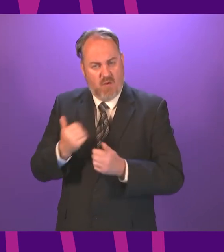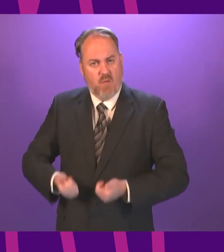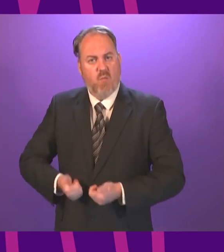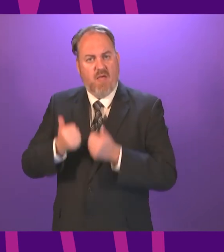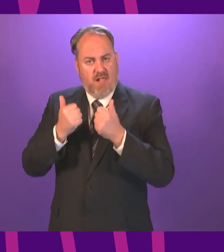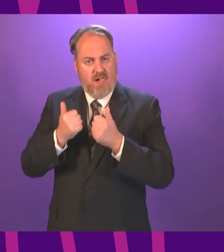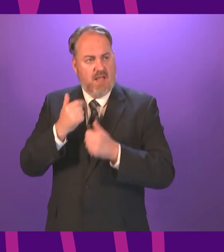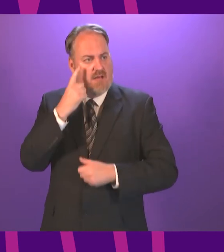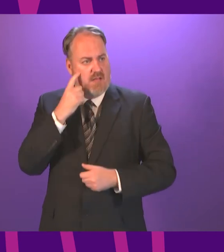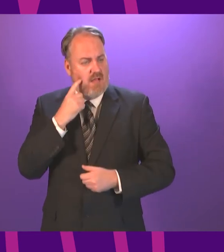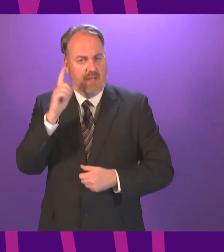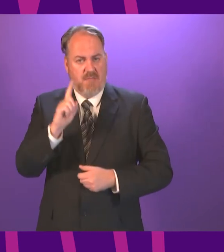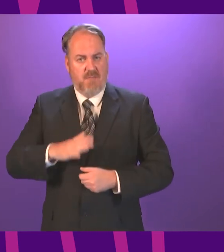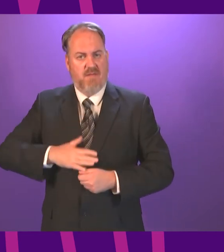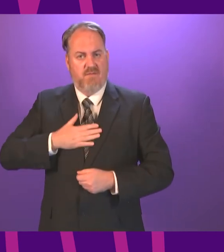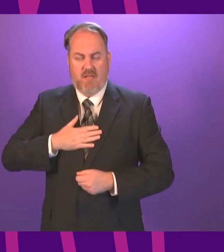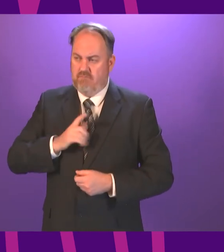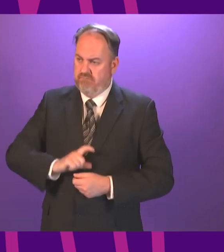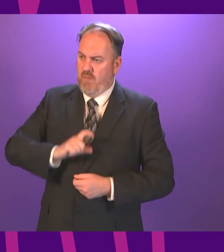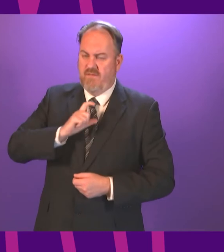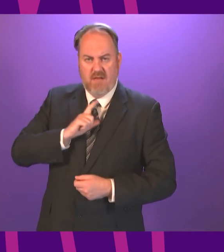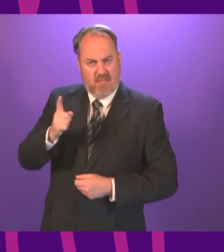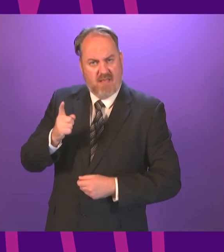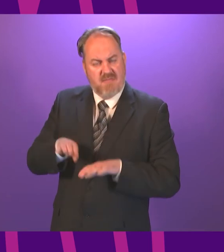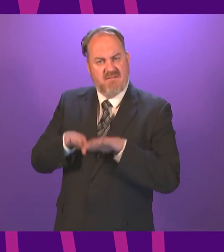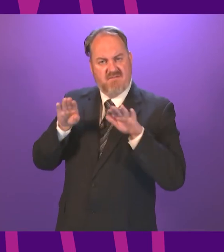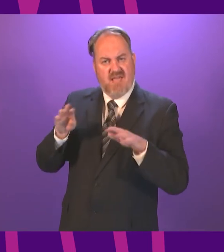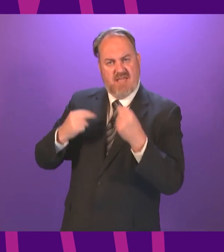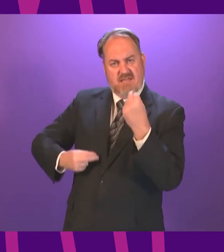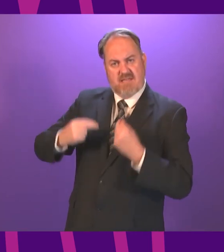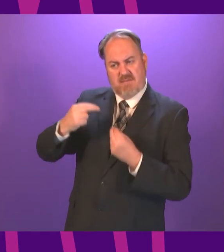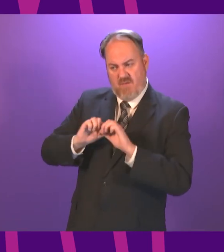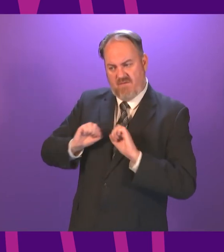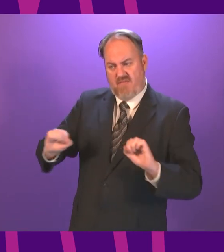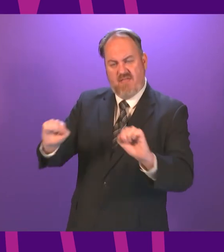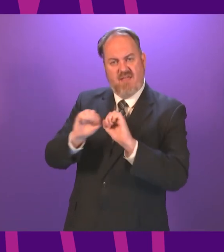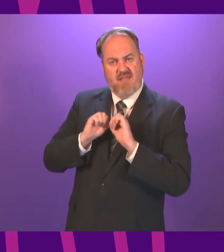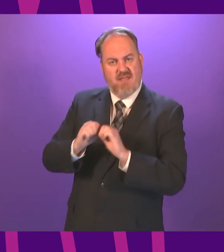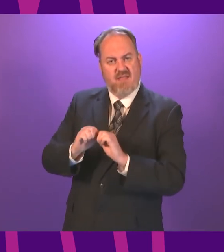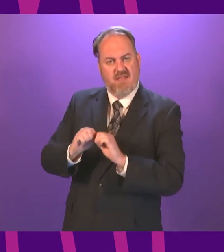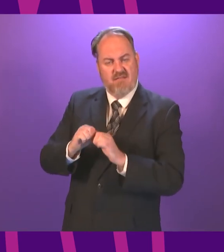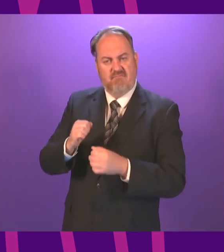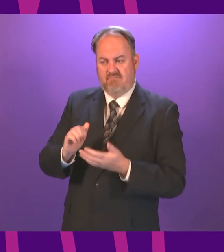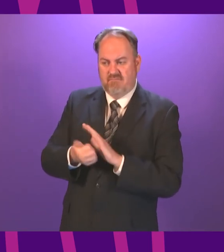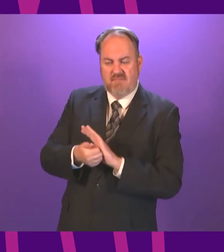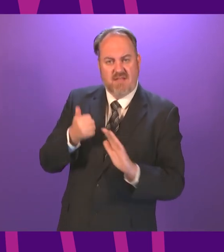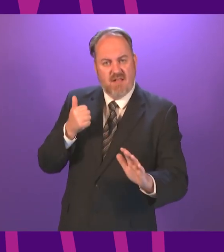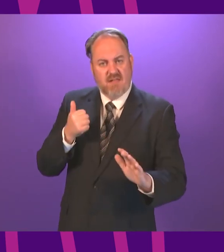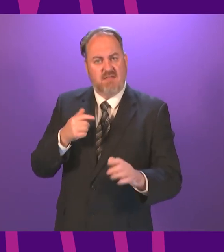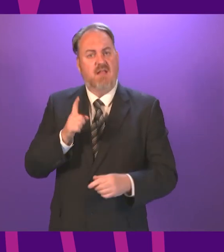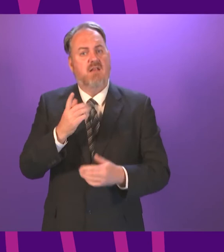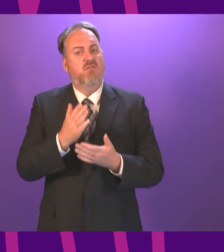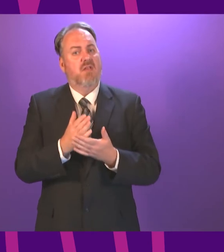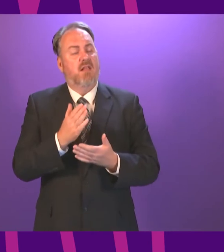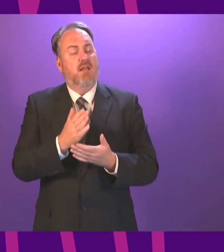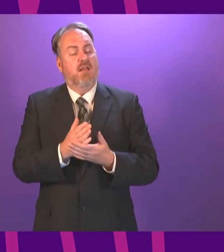have faith in, which employers, universities and colleges can have faith in. And I hope that we can unite across the chamber, despite the differences that we may